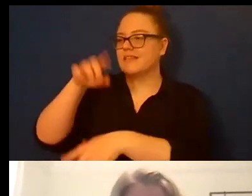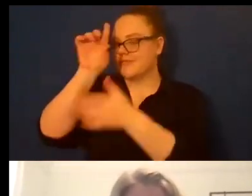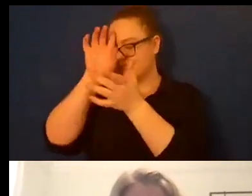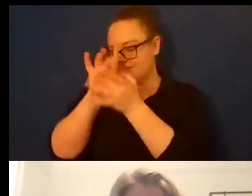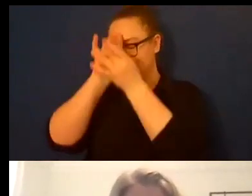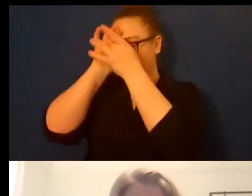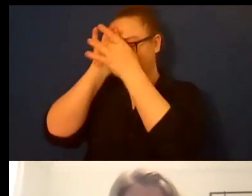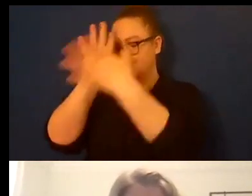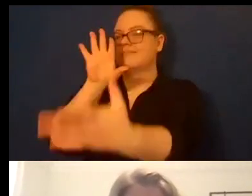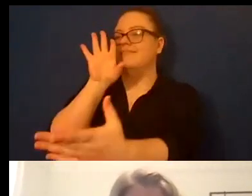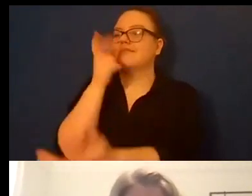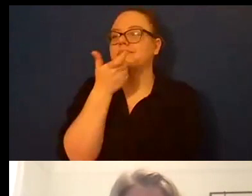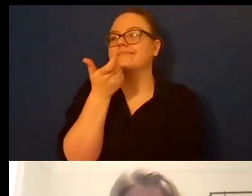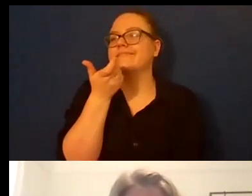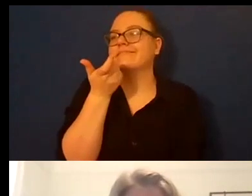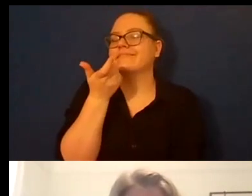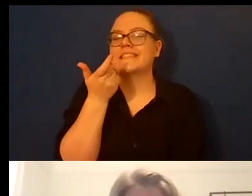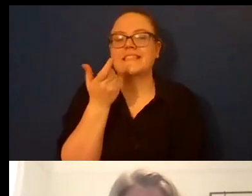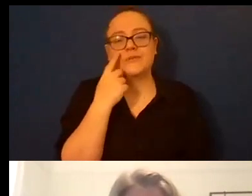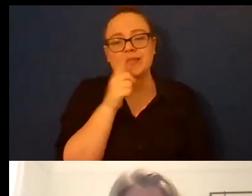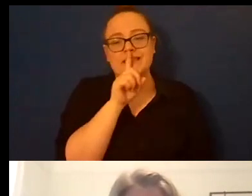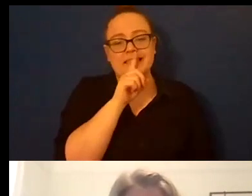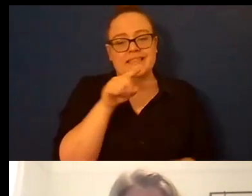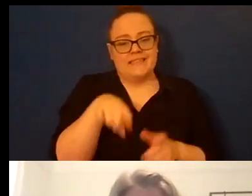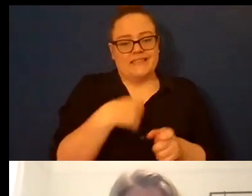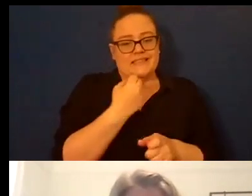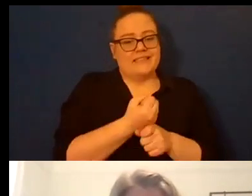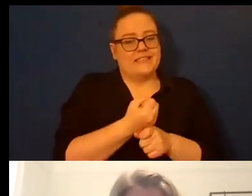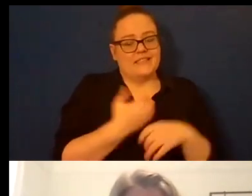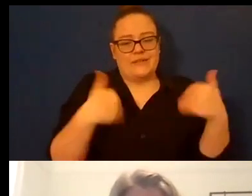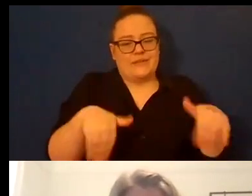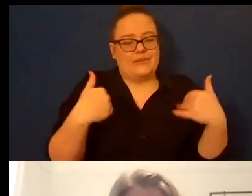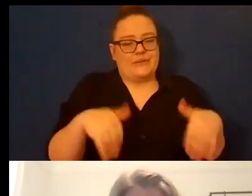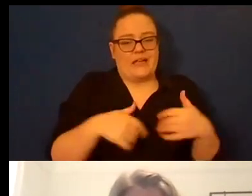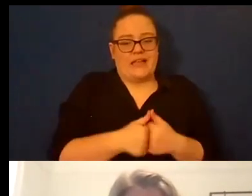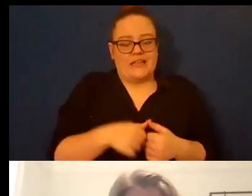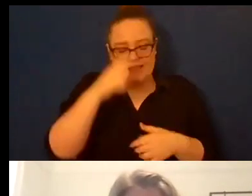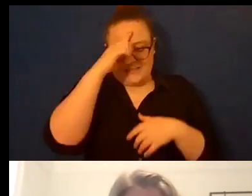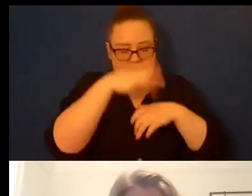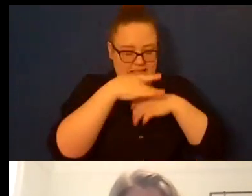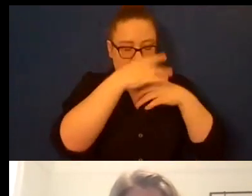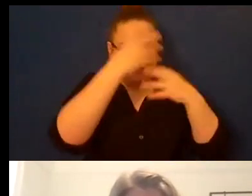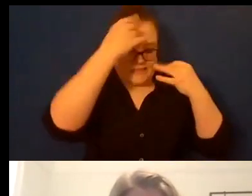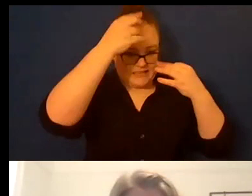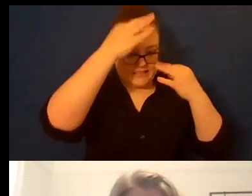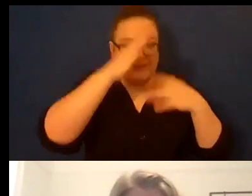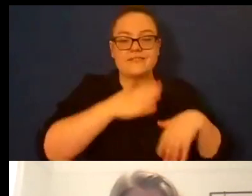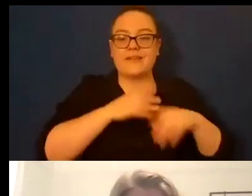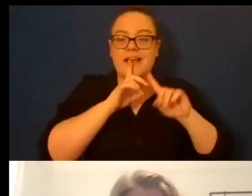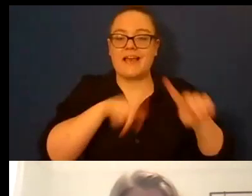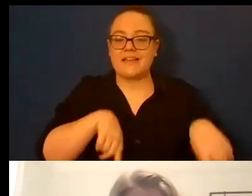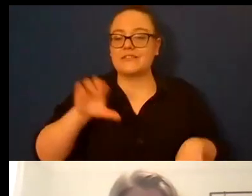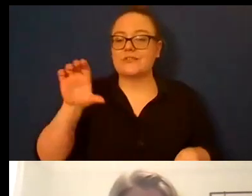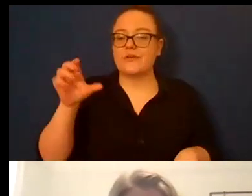I have spent way too much time in the last 12 months so so that's my answer and Chris uh if you